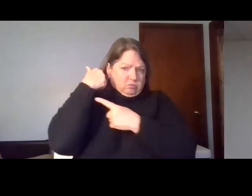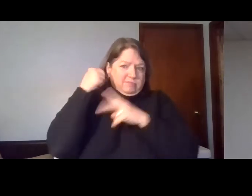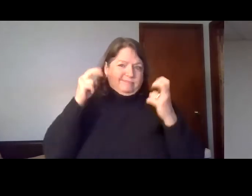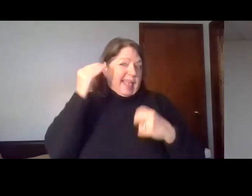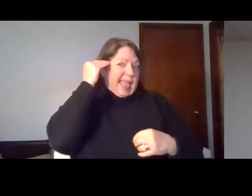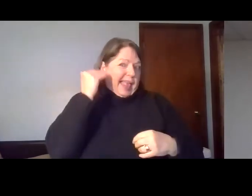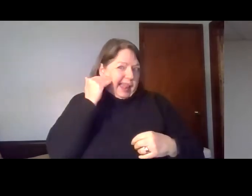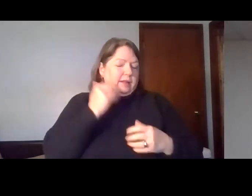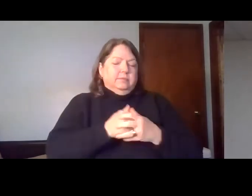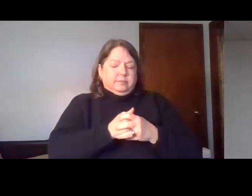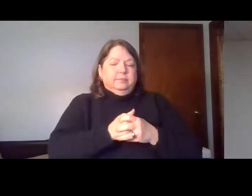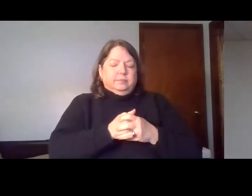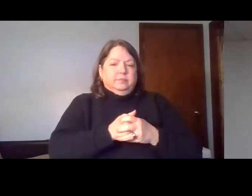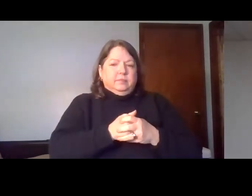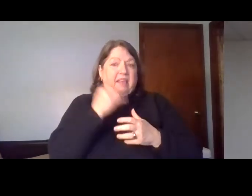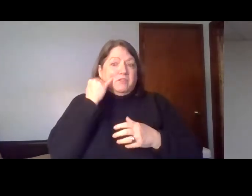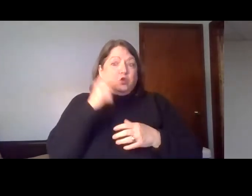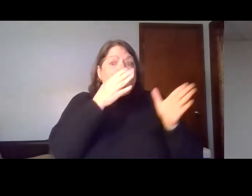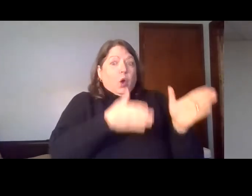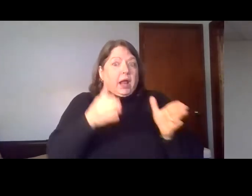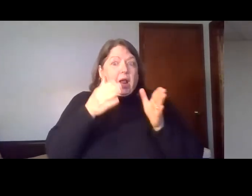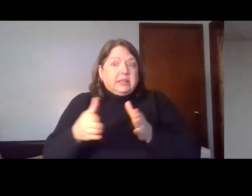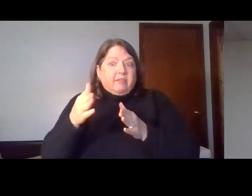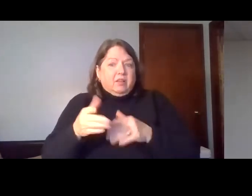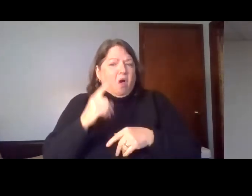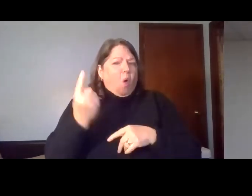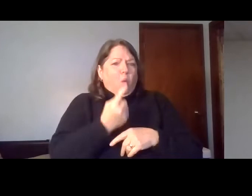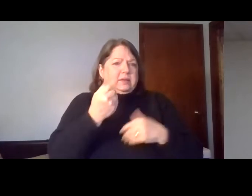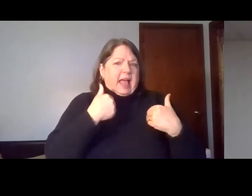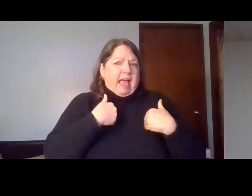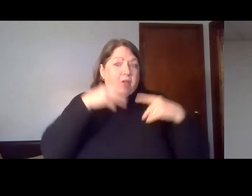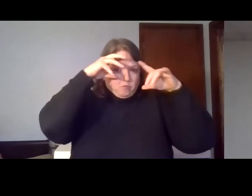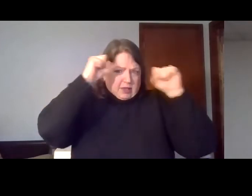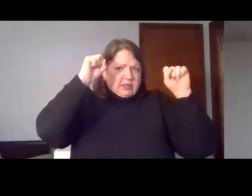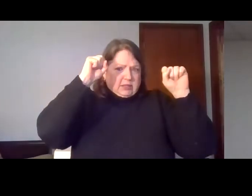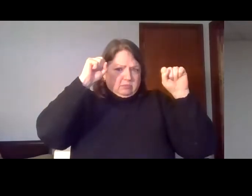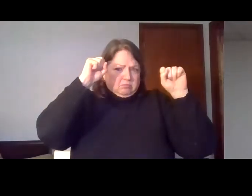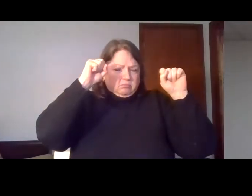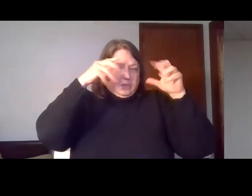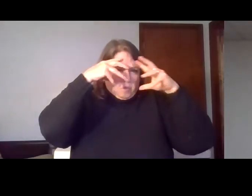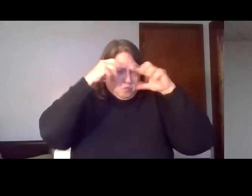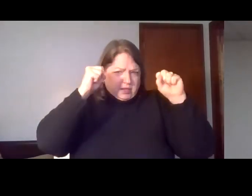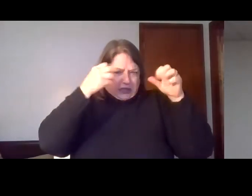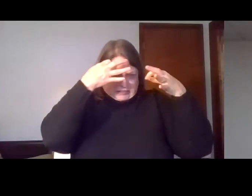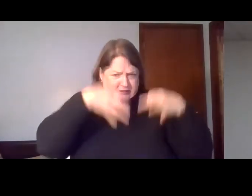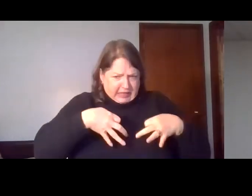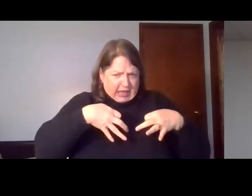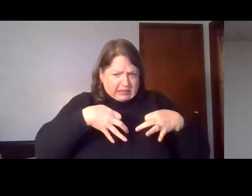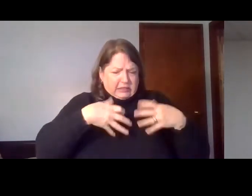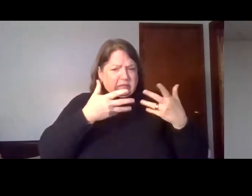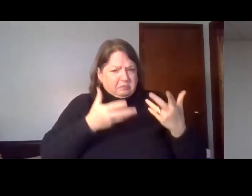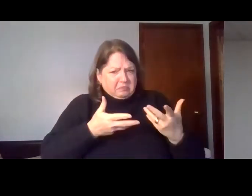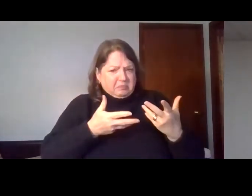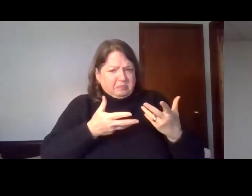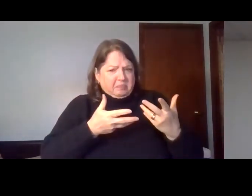anything, they will always have a president. And the president must preside right on up to the